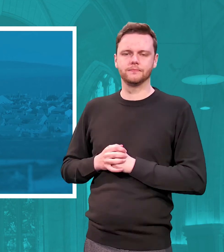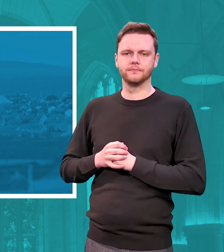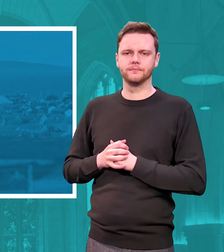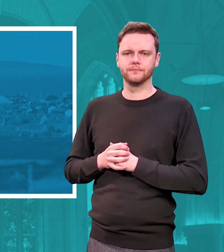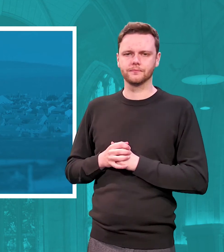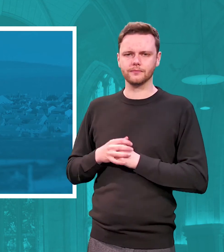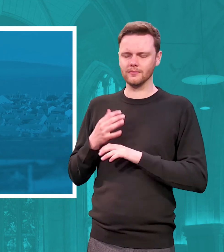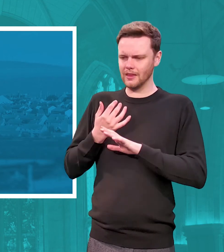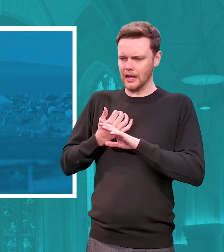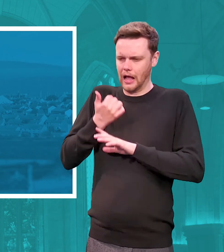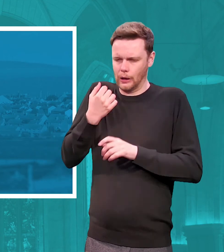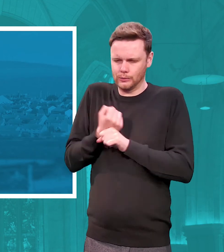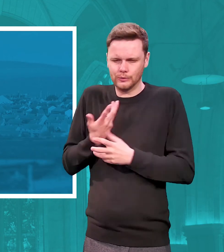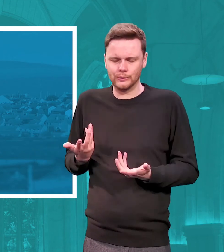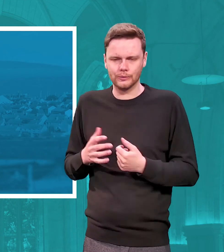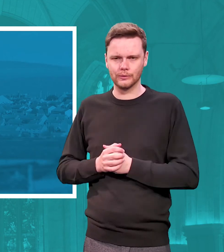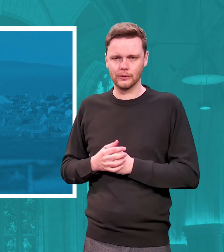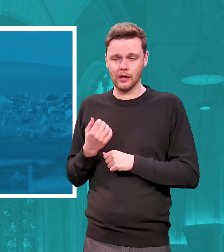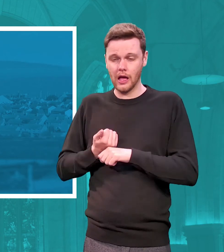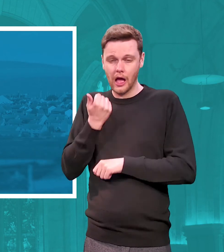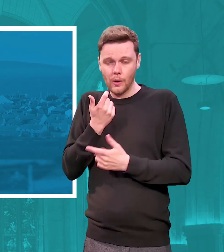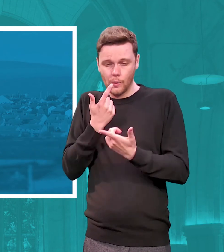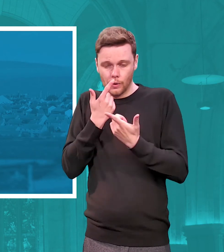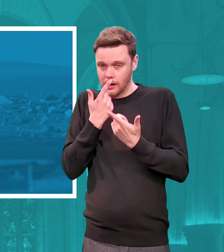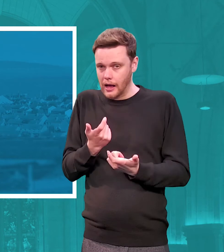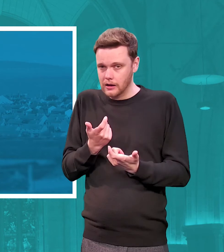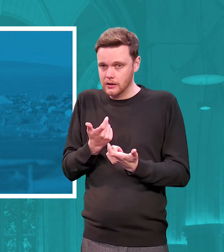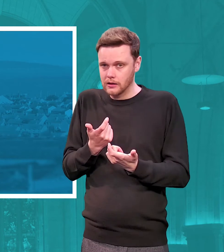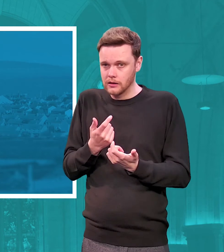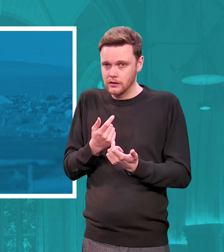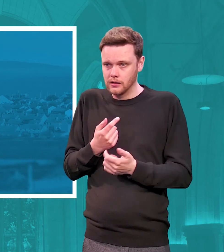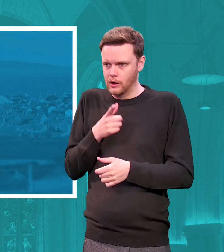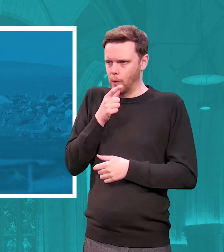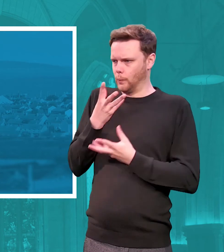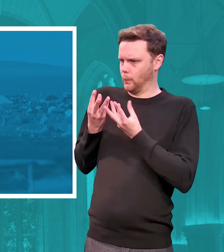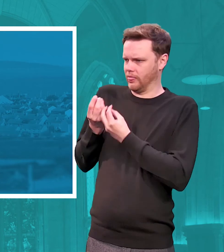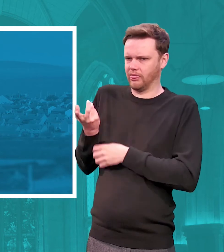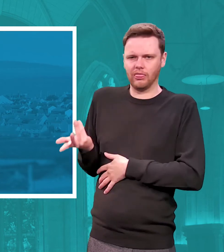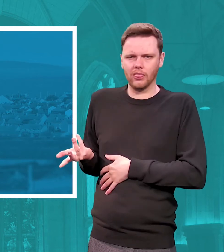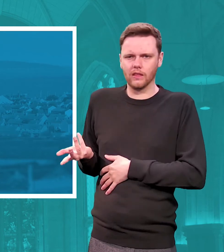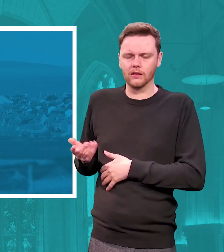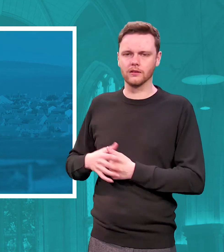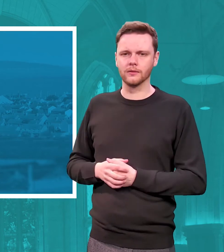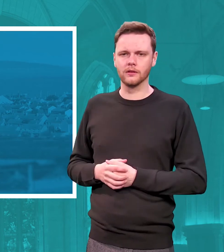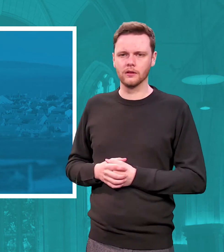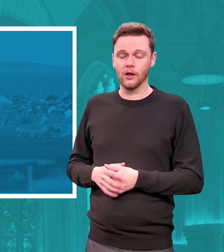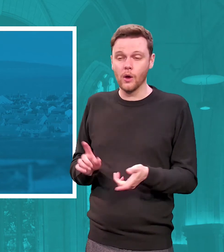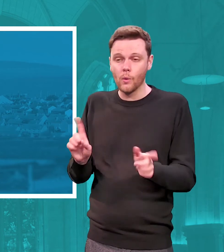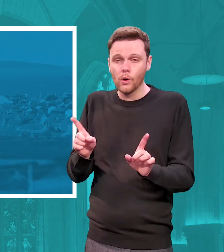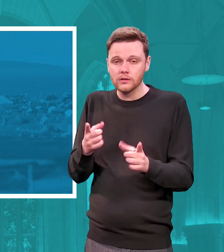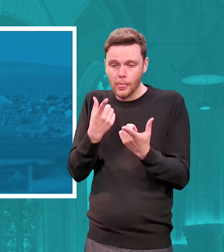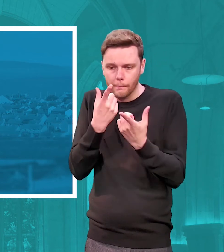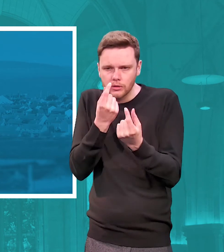how do you how could you who with what are the possibilities